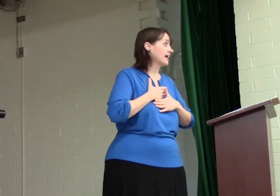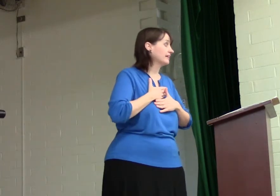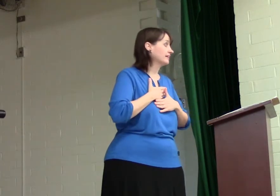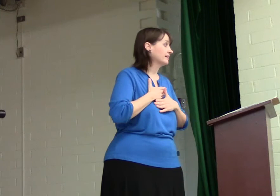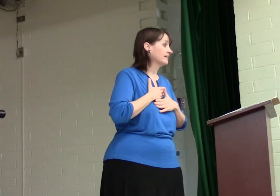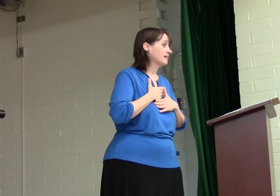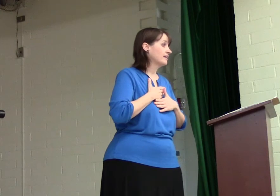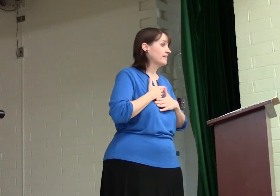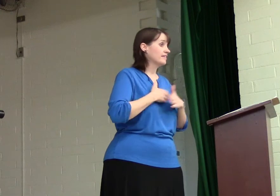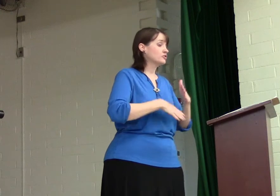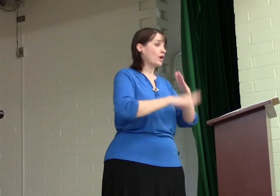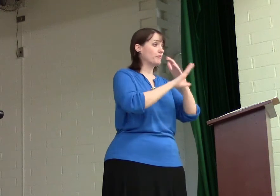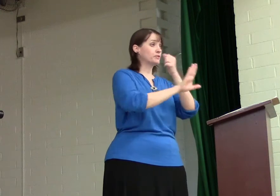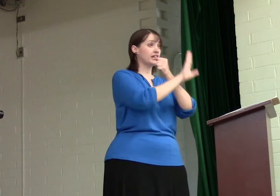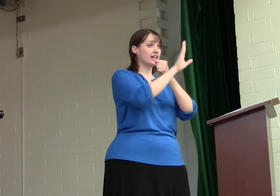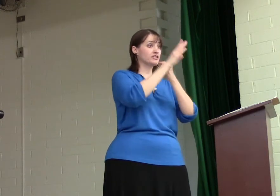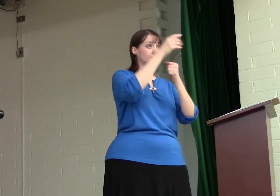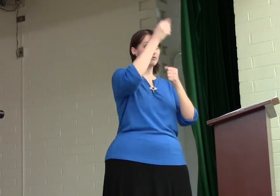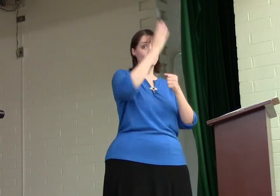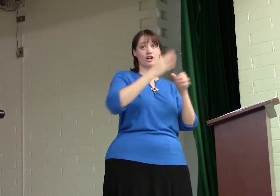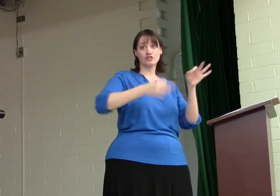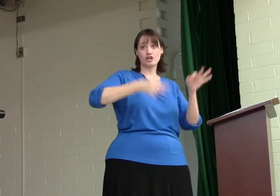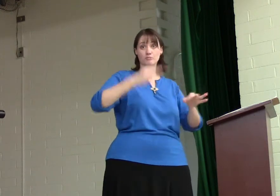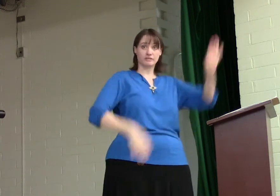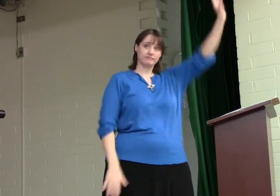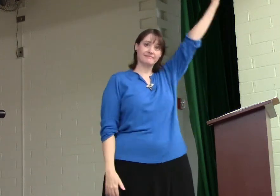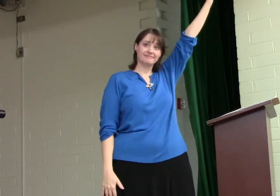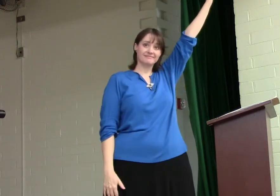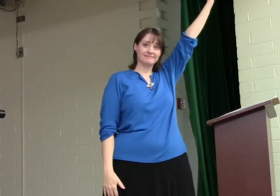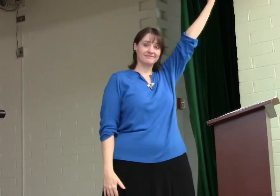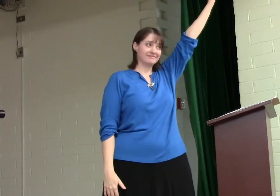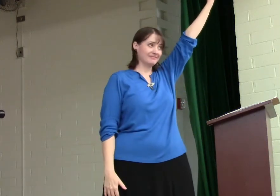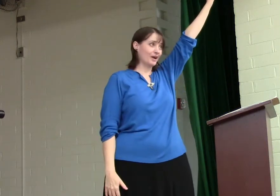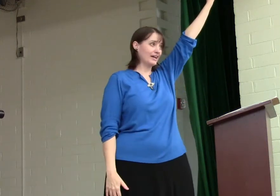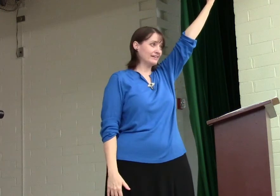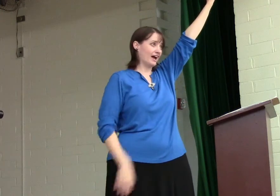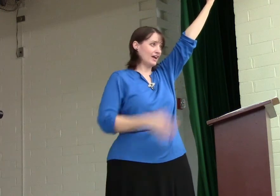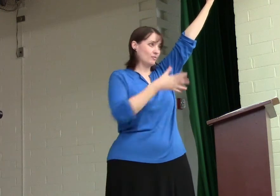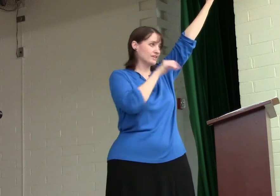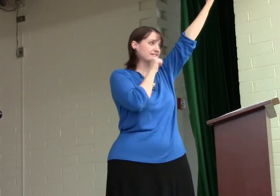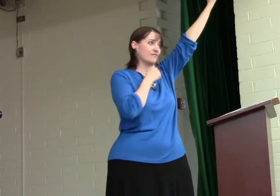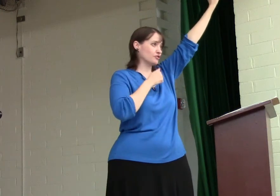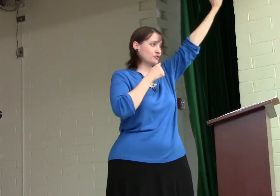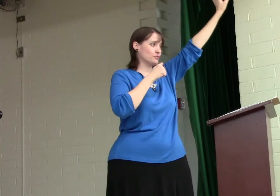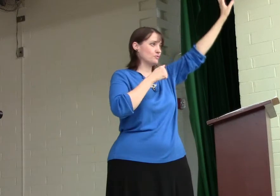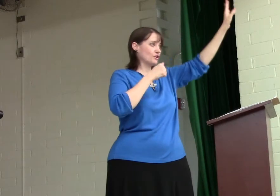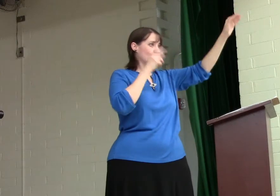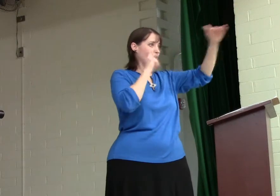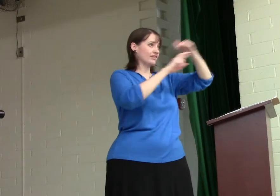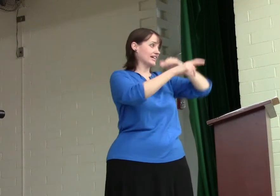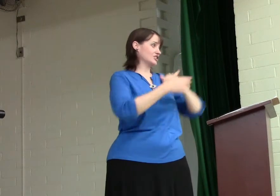that you have protection from God's judgment? Right? I don't want to suffer through revelation.